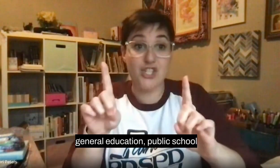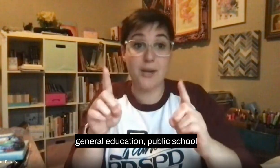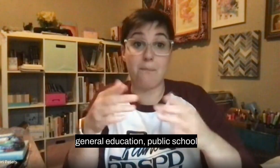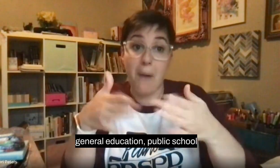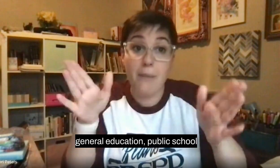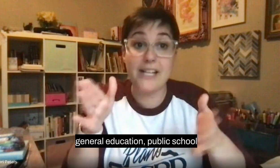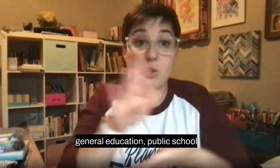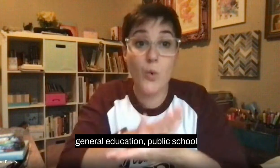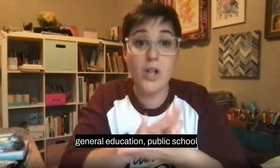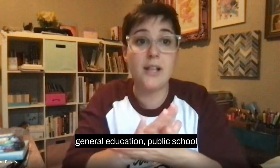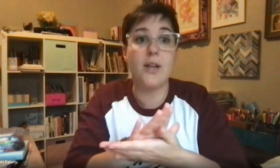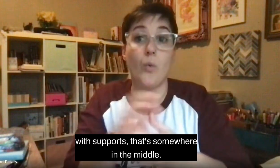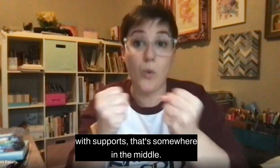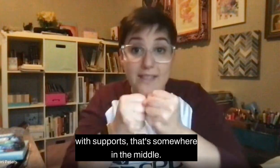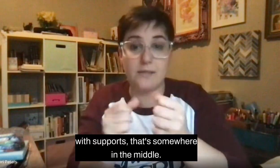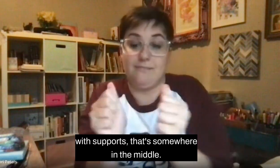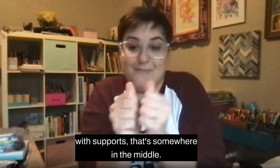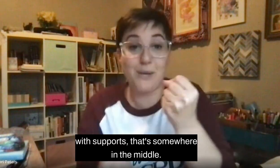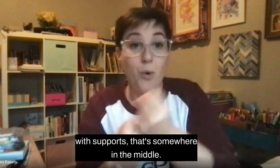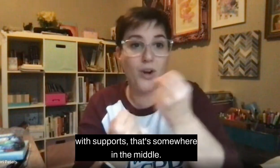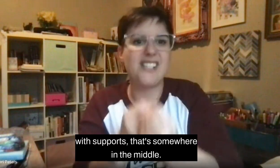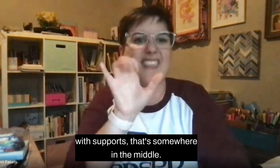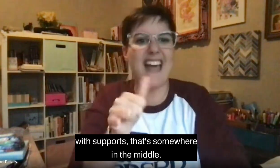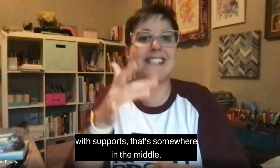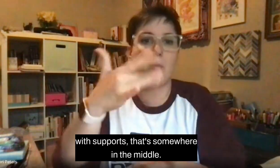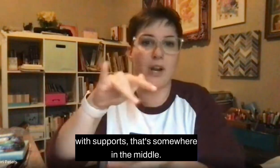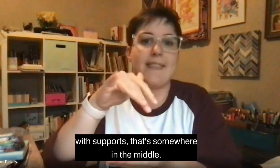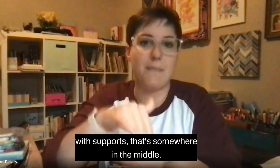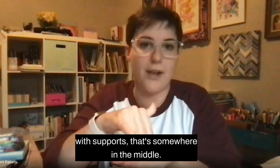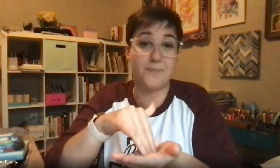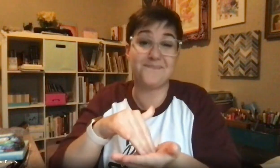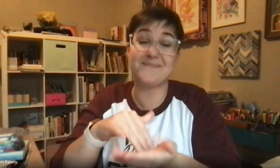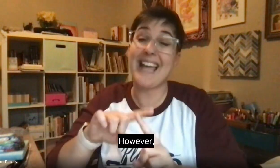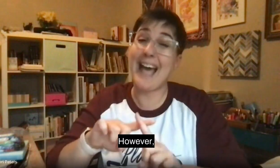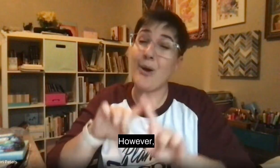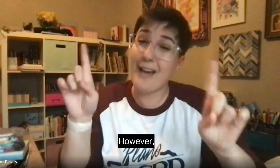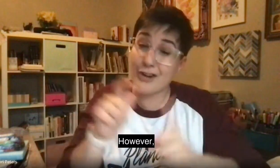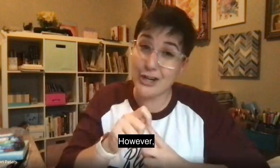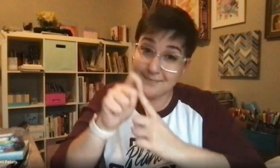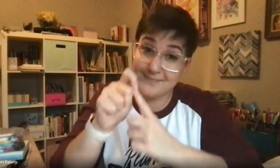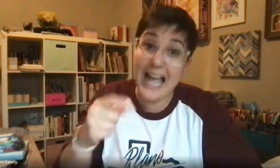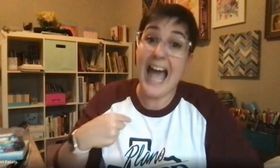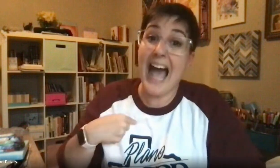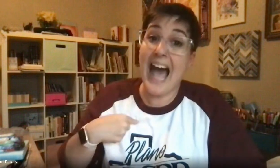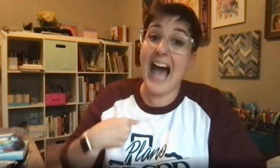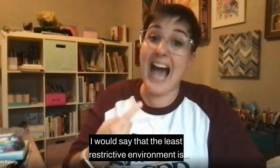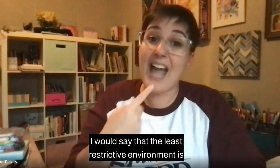public school with supports that's somewhere in the middle. However, I would